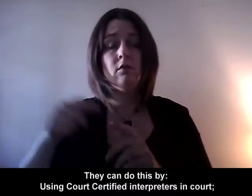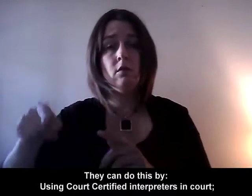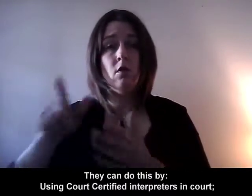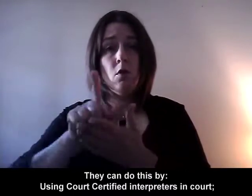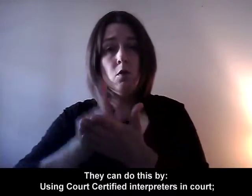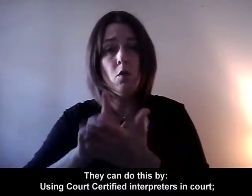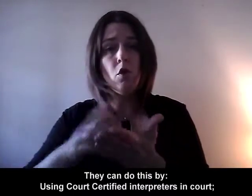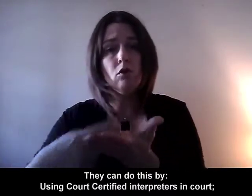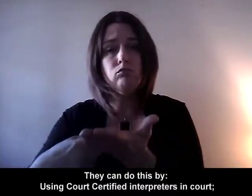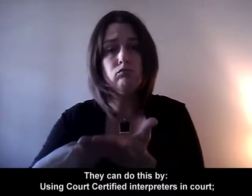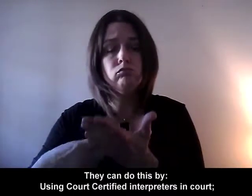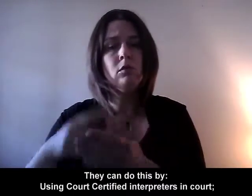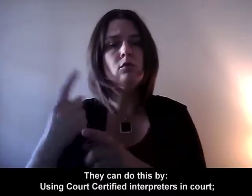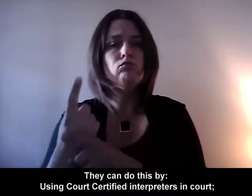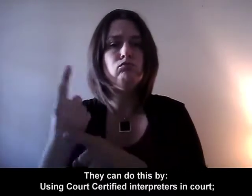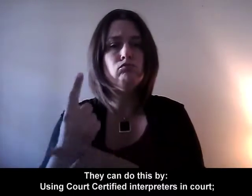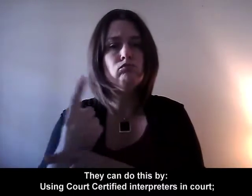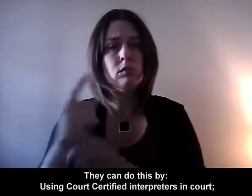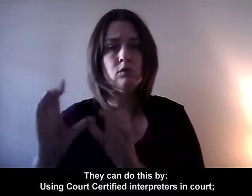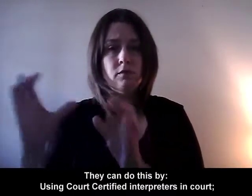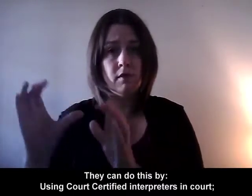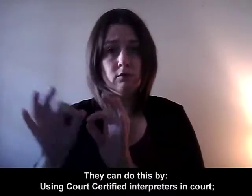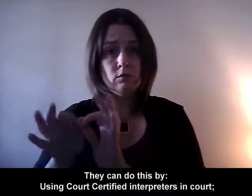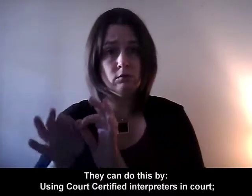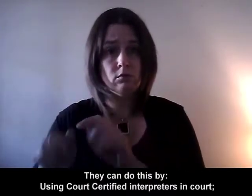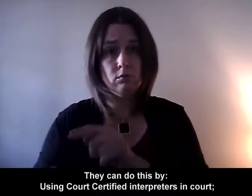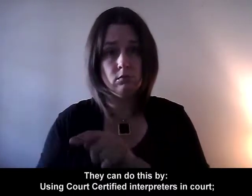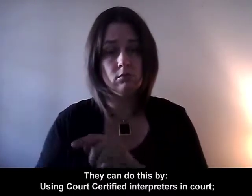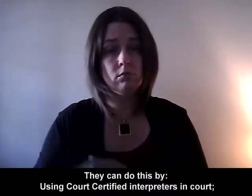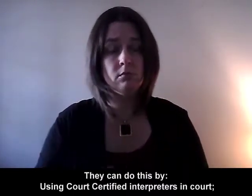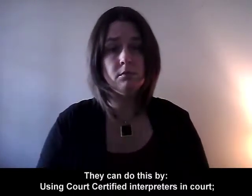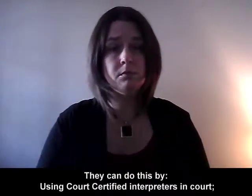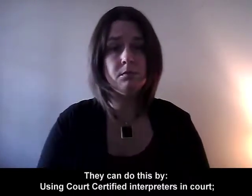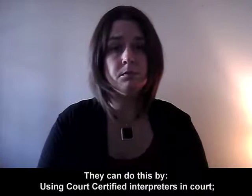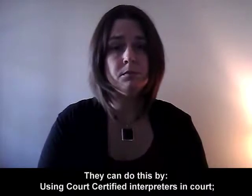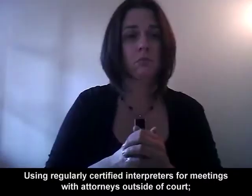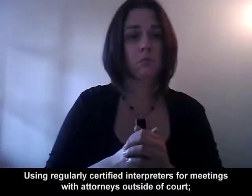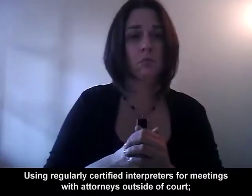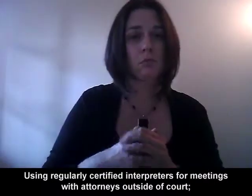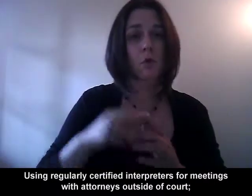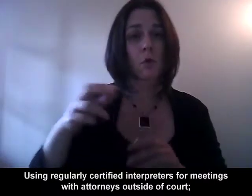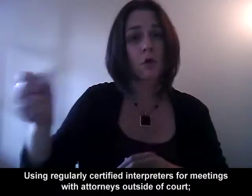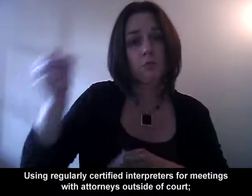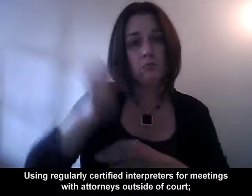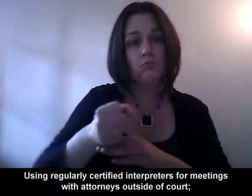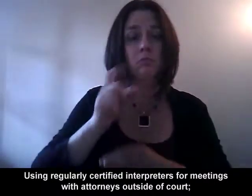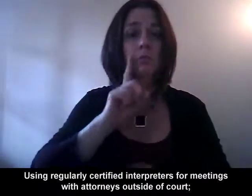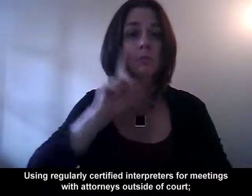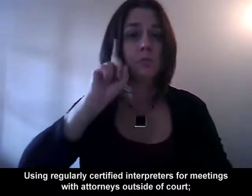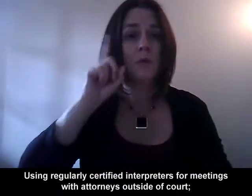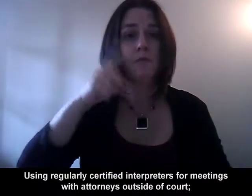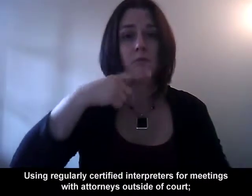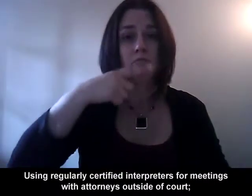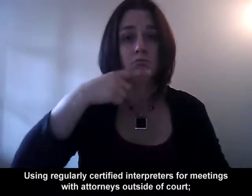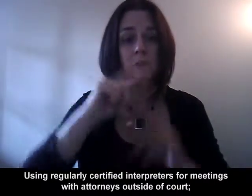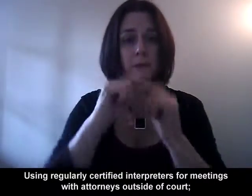this by using court-certified interpreters in court. Using regularly certified